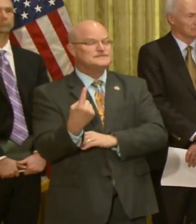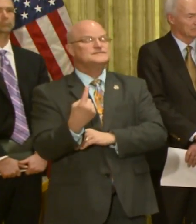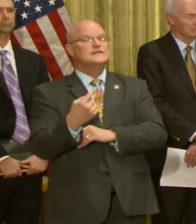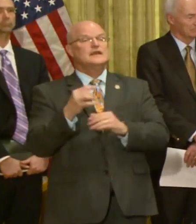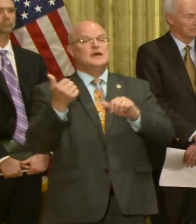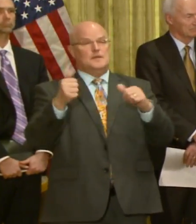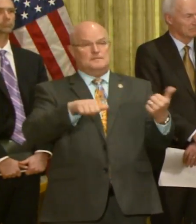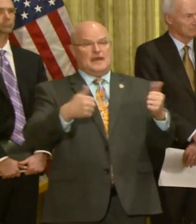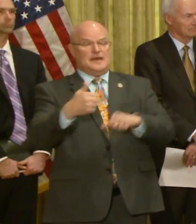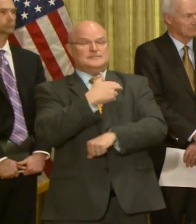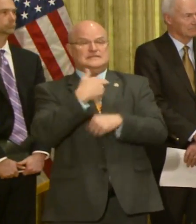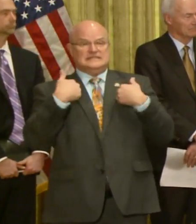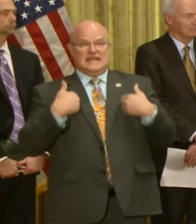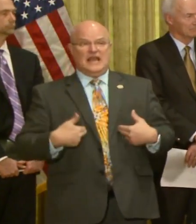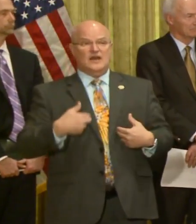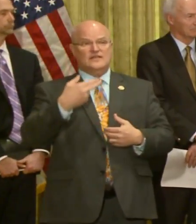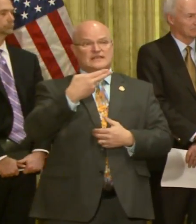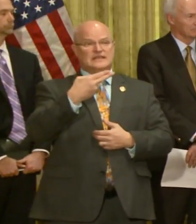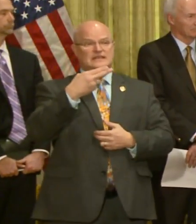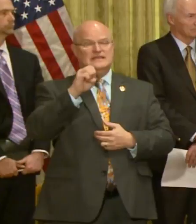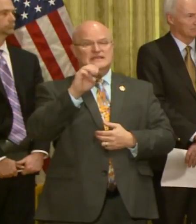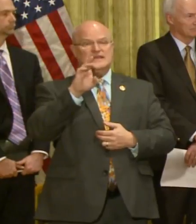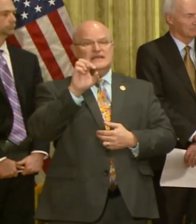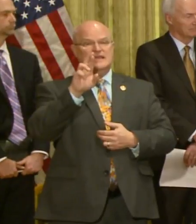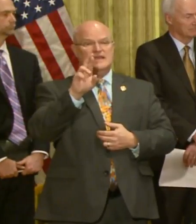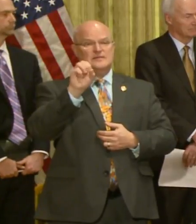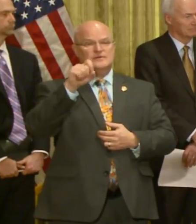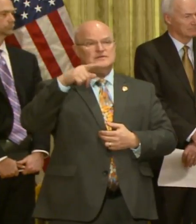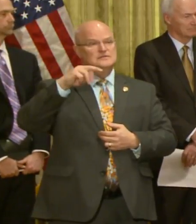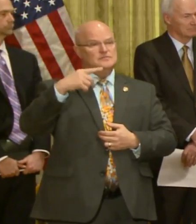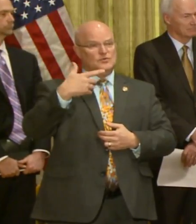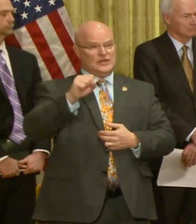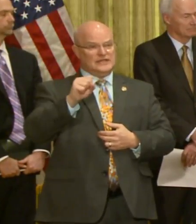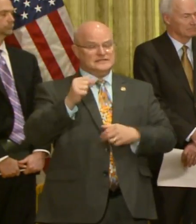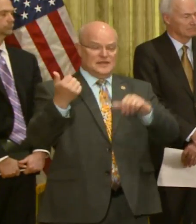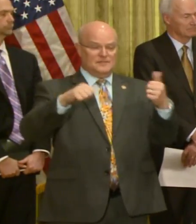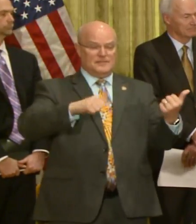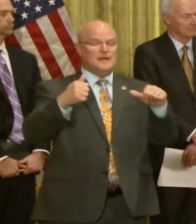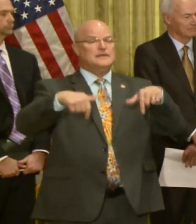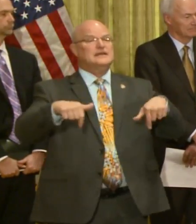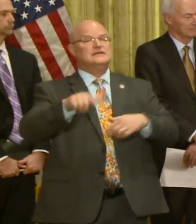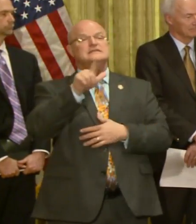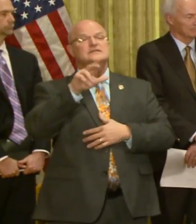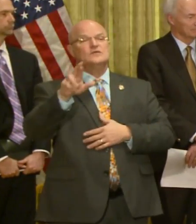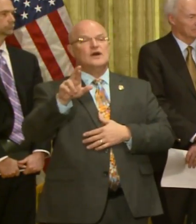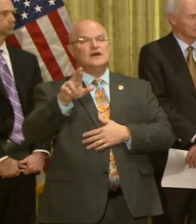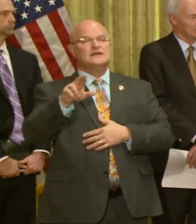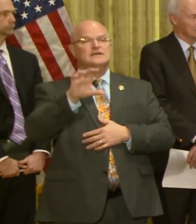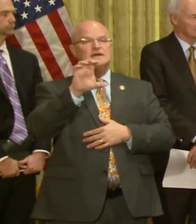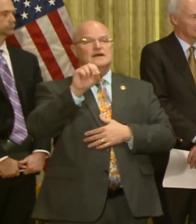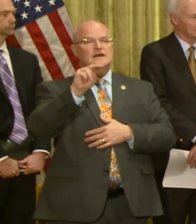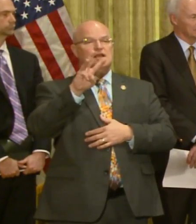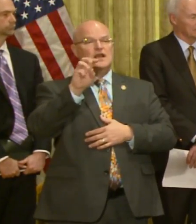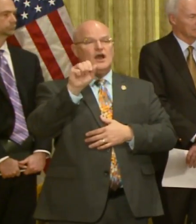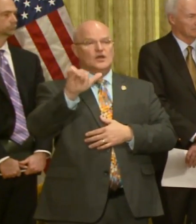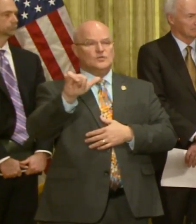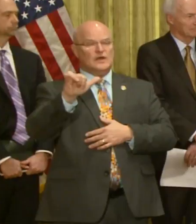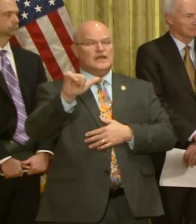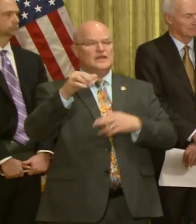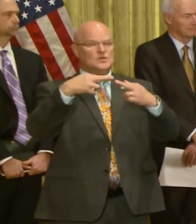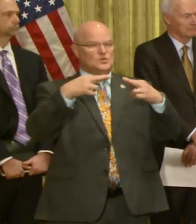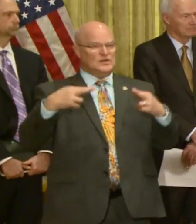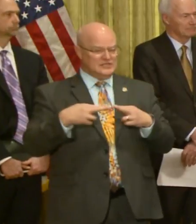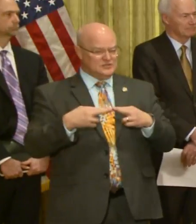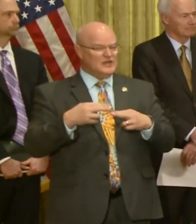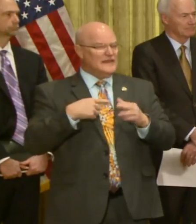Baptist Health Medical Center in Hebrew Springs, Baptist in Little Rock, Conway Regional Medical Center, and I understand that